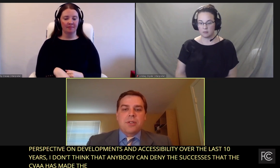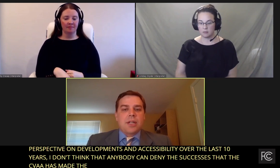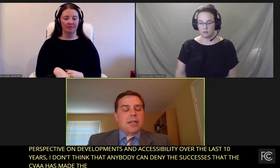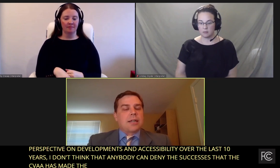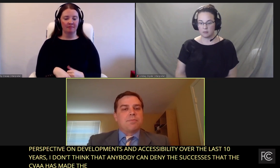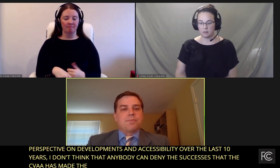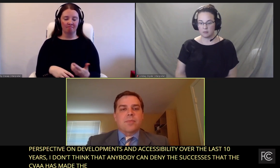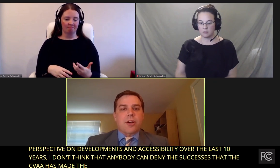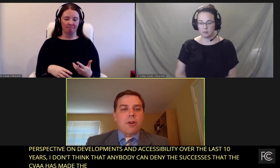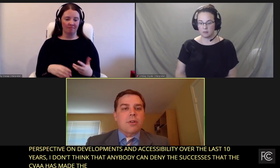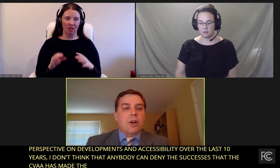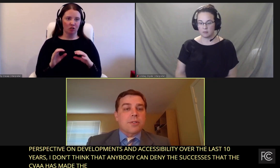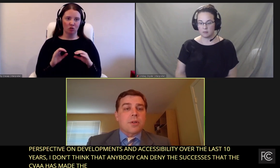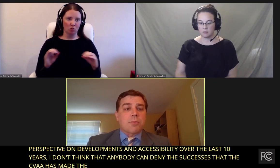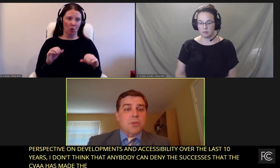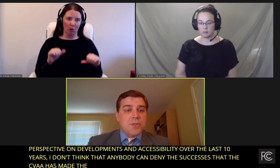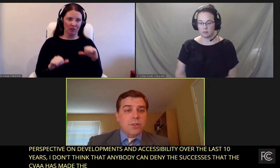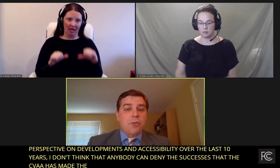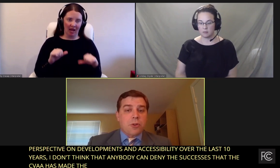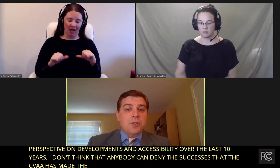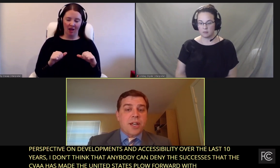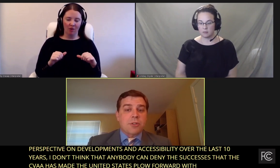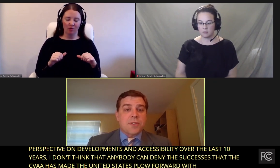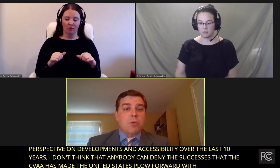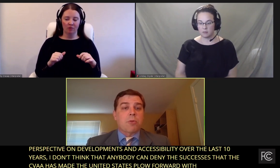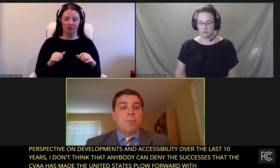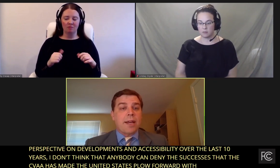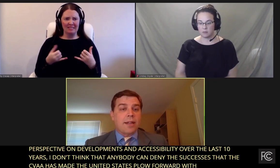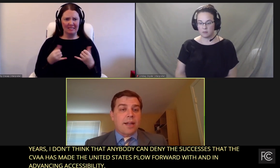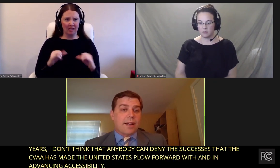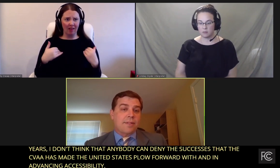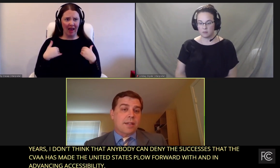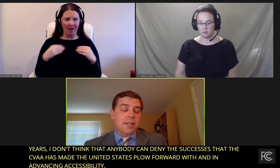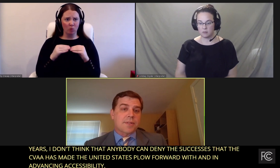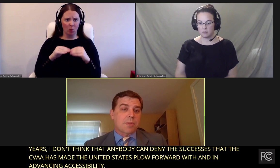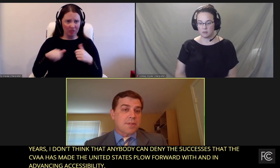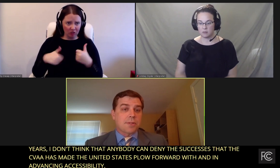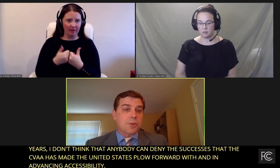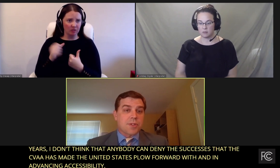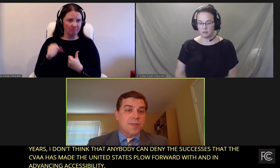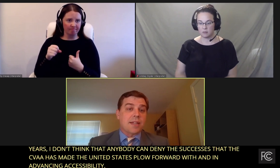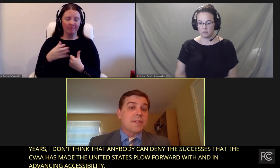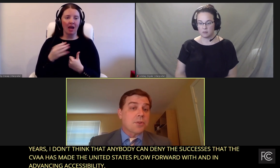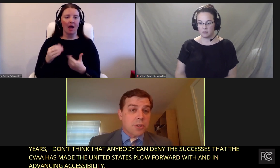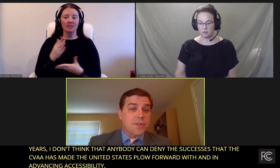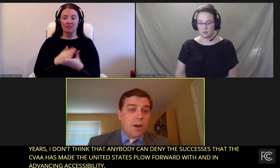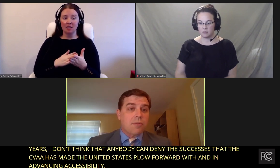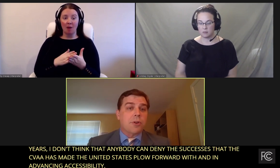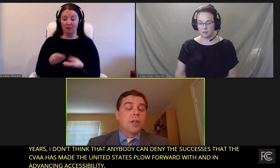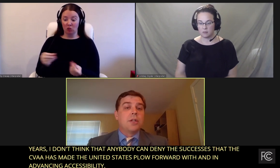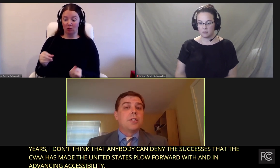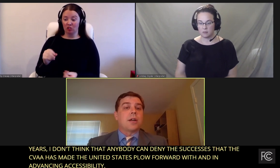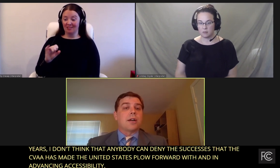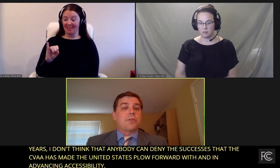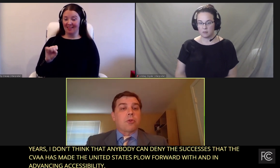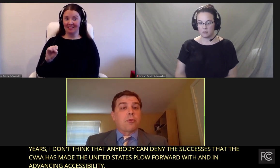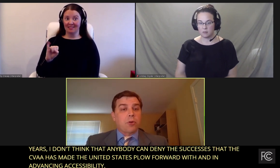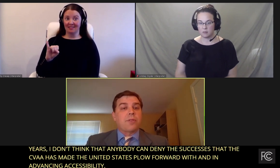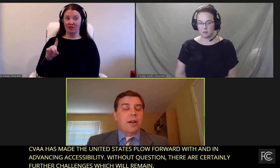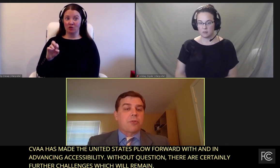question, there are most certainly further challenges that will remain and I think some of the solutions that Isidore just offered